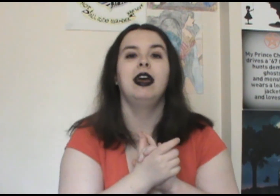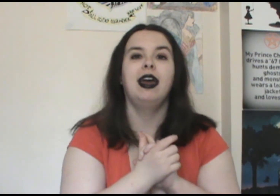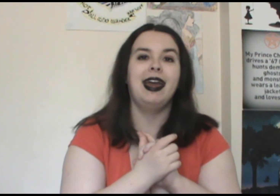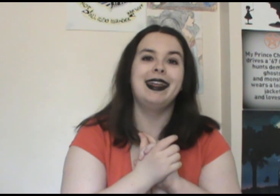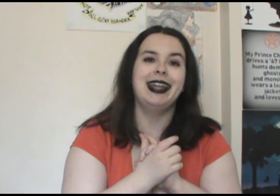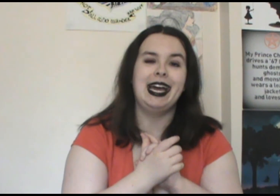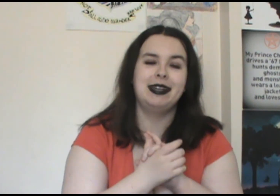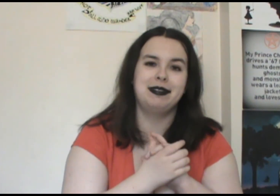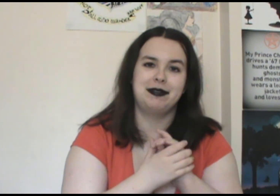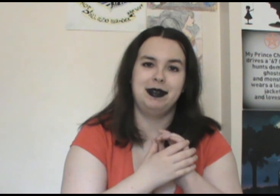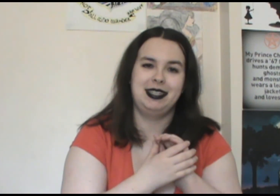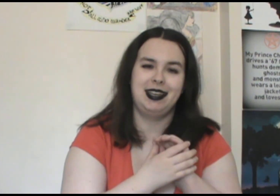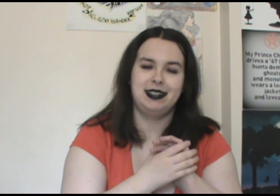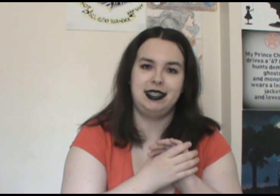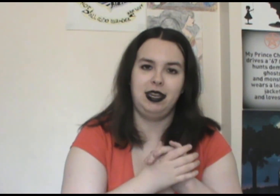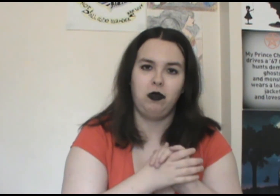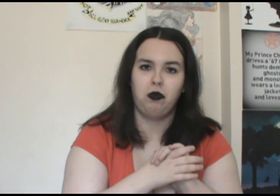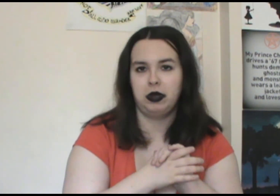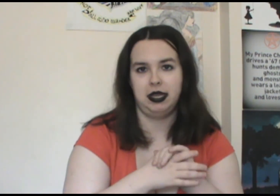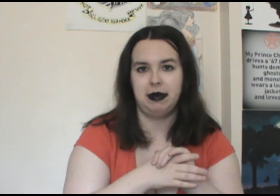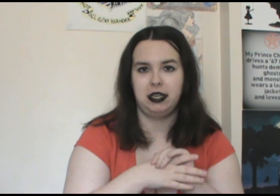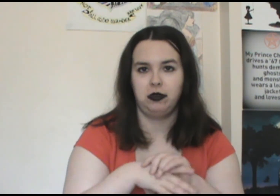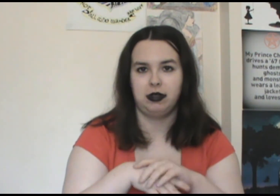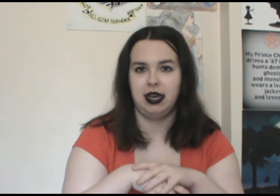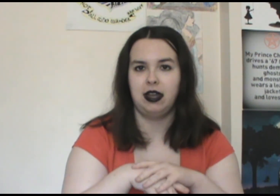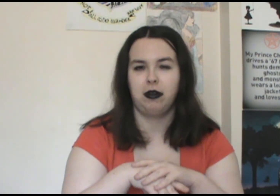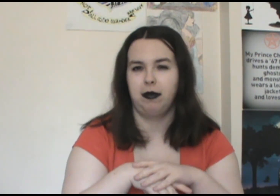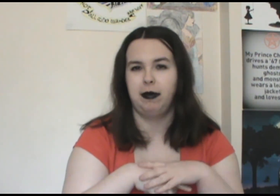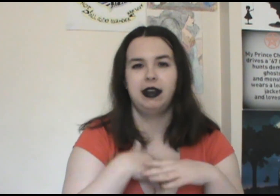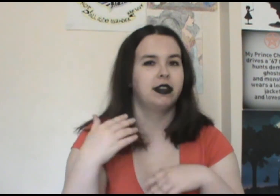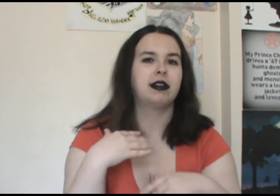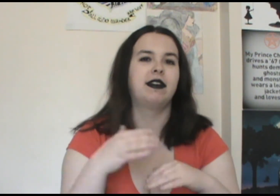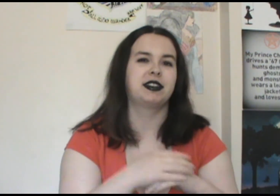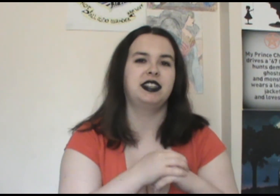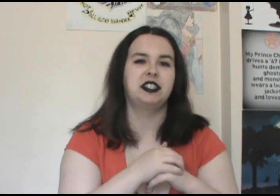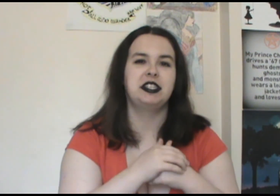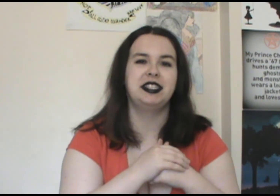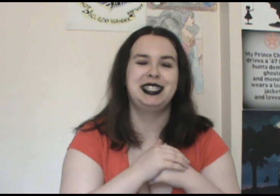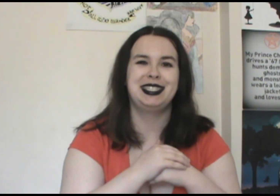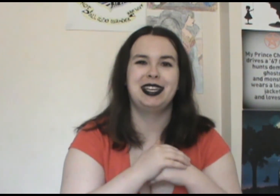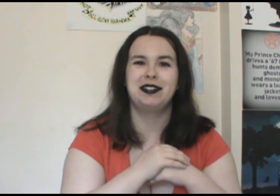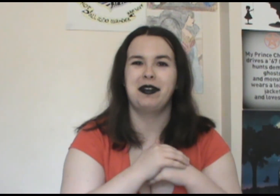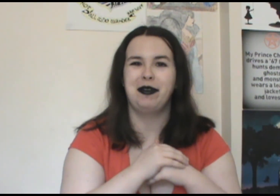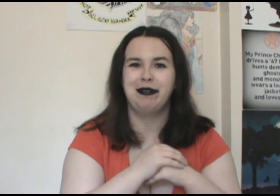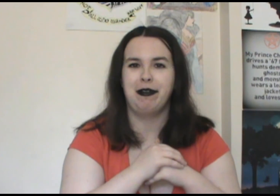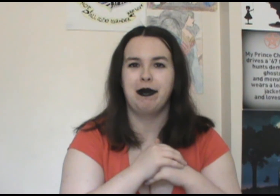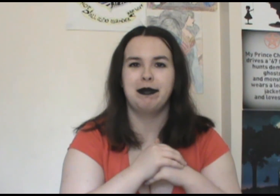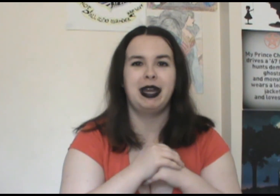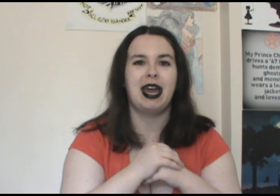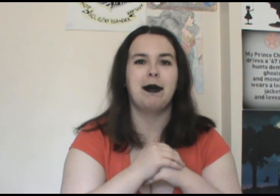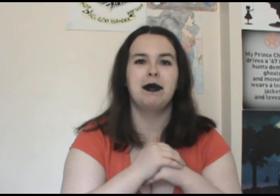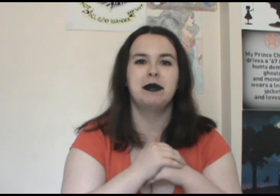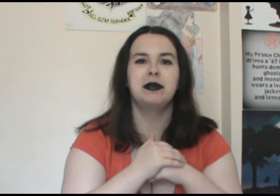And that I'm just really excited to see what they might do with that or what other conversations sort of going forward might happen between